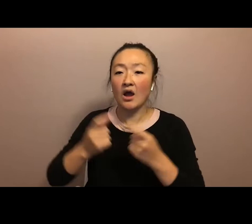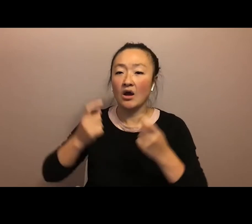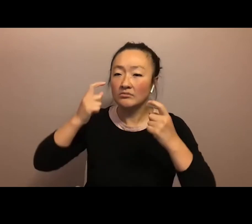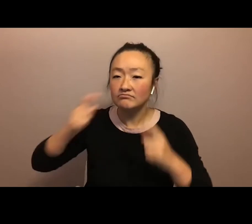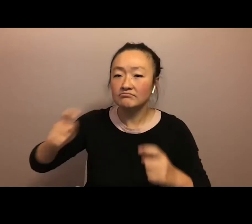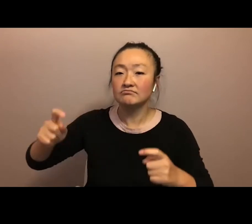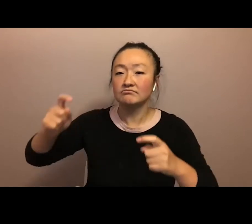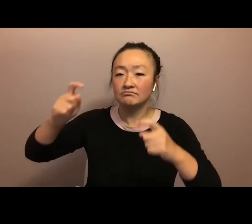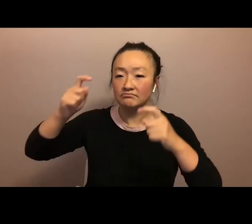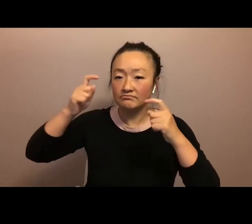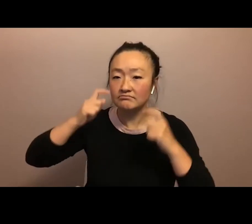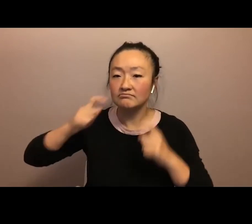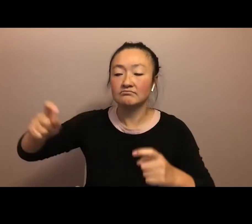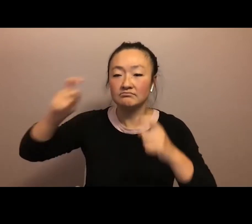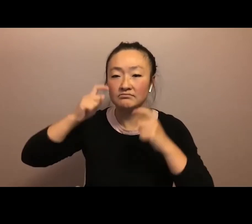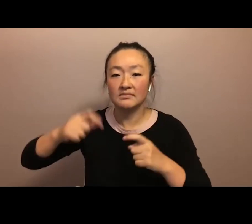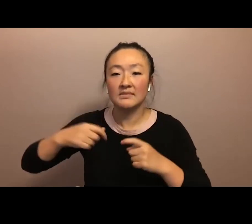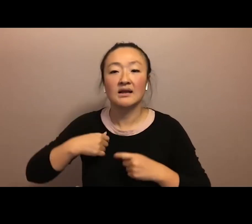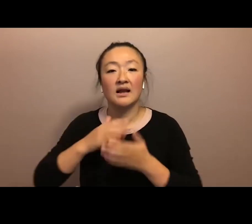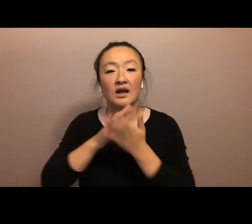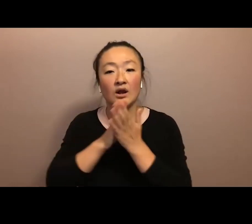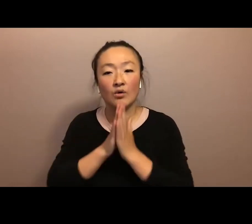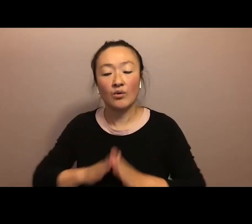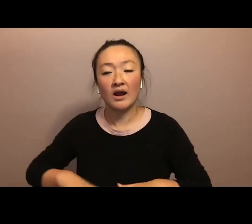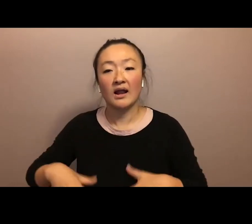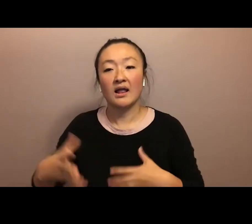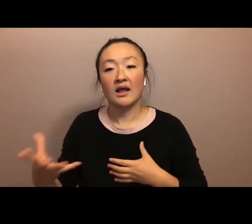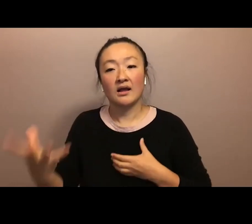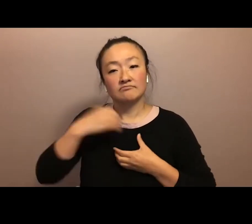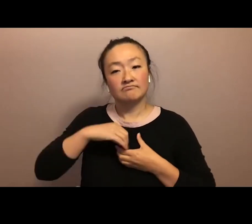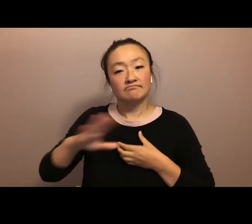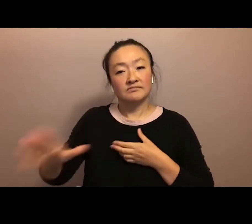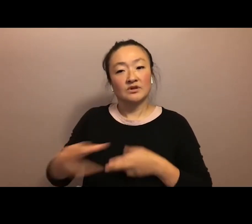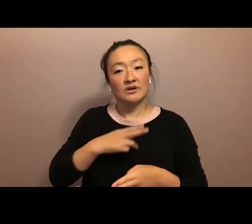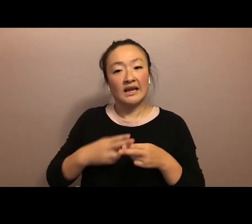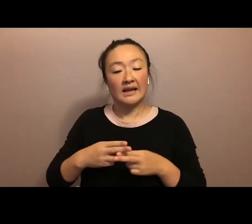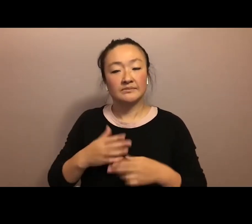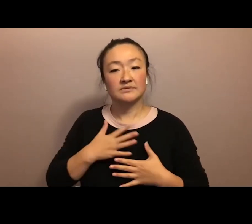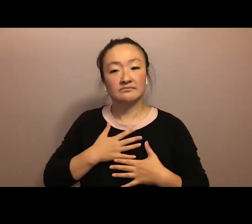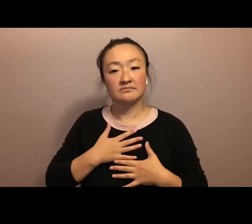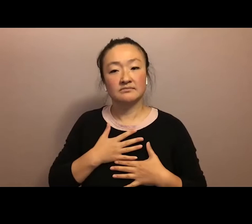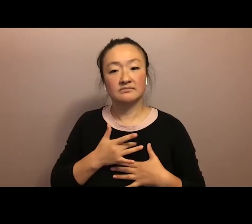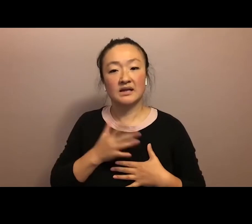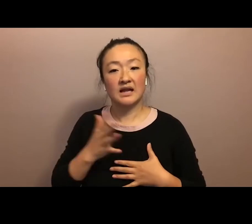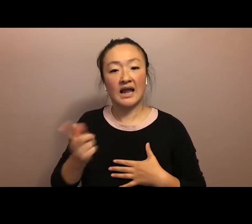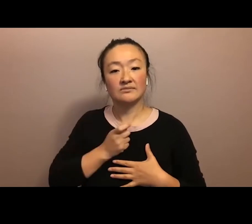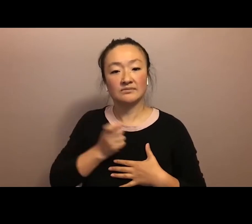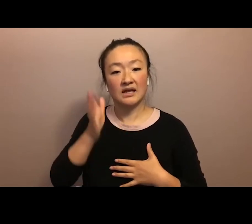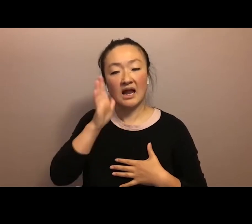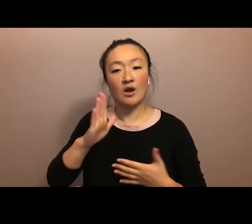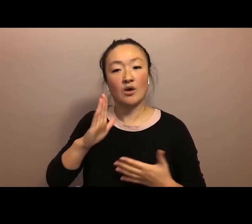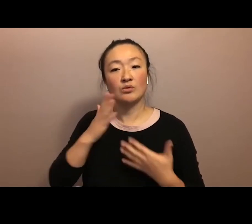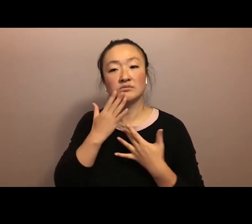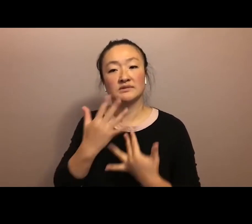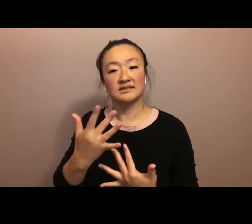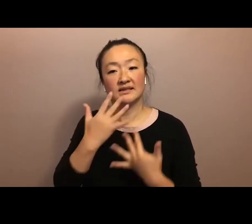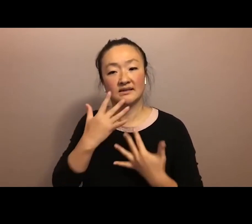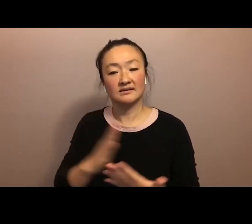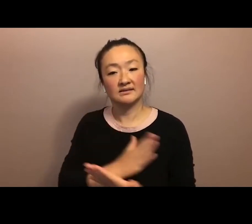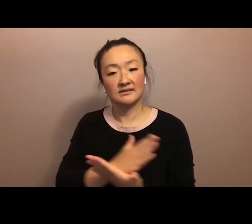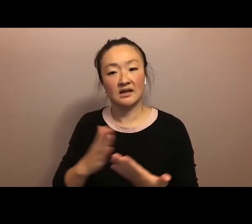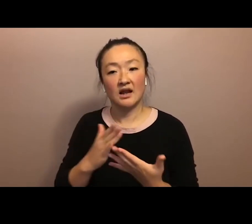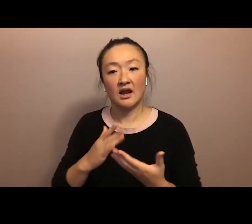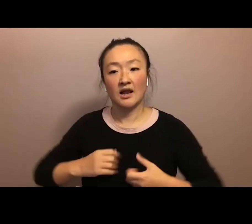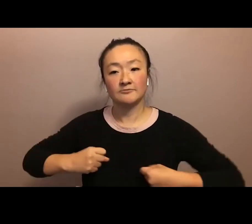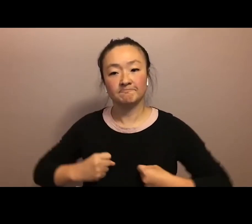and wept as I quietly held their names in my chest. Ask me and I will sing the song of our Mauna wahine, linked arms and